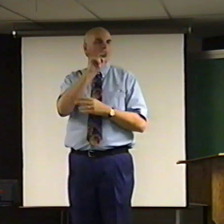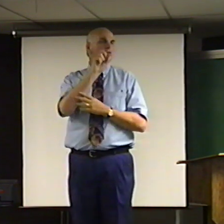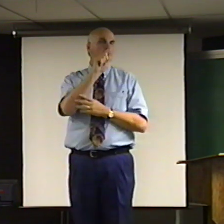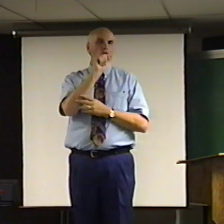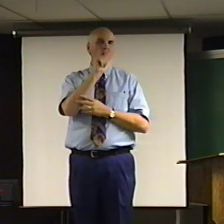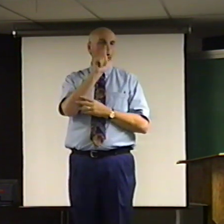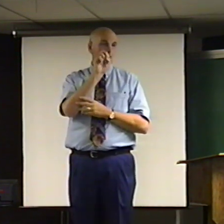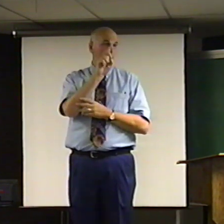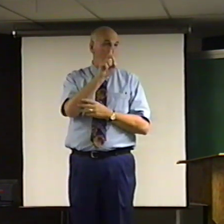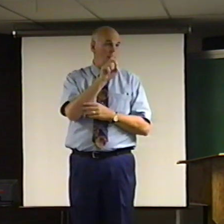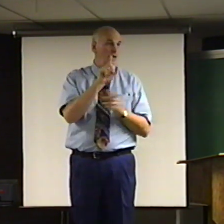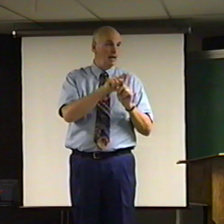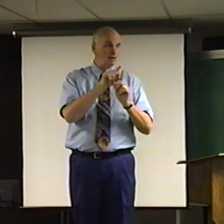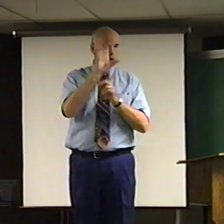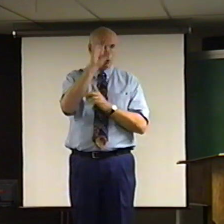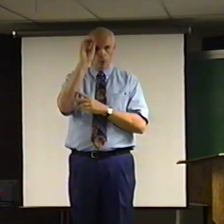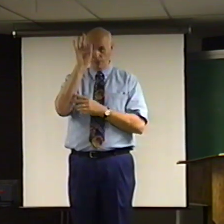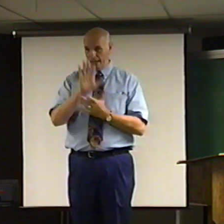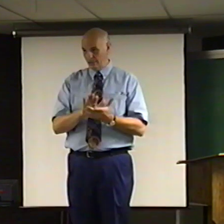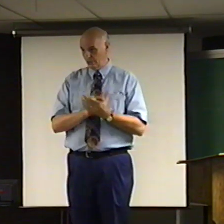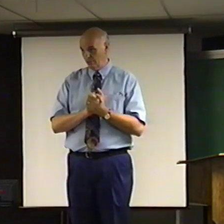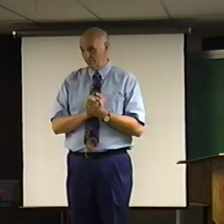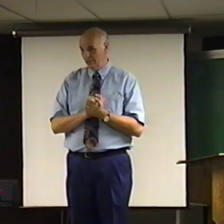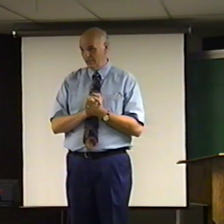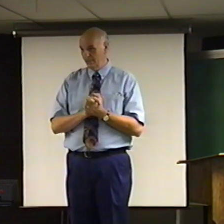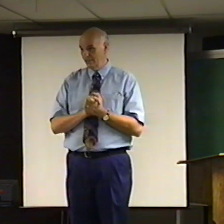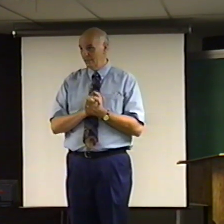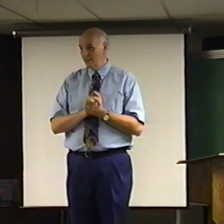in dogs at the cold pasture. how. You the wrecks, play